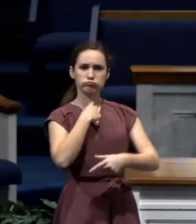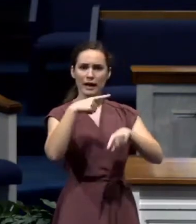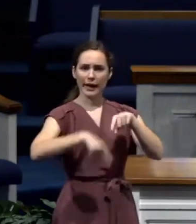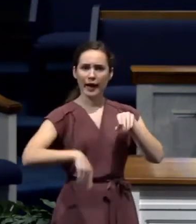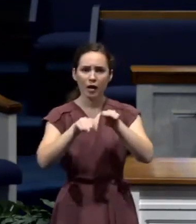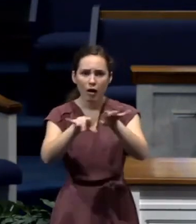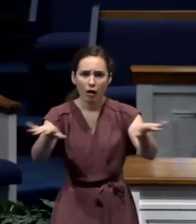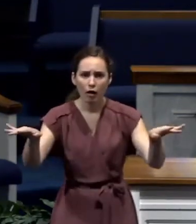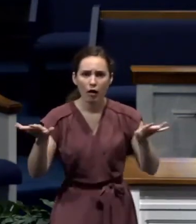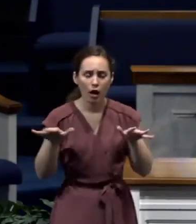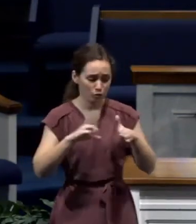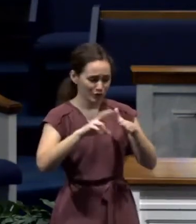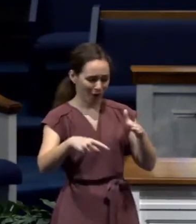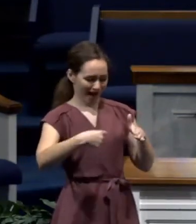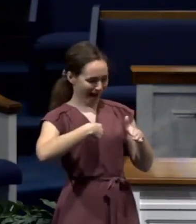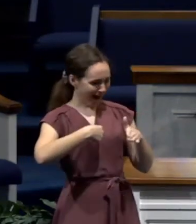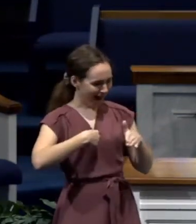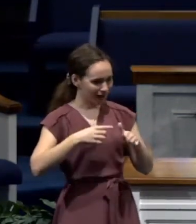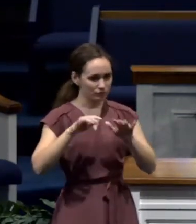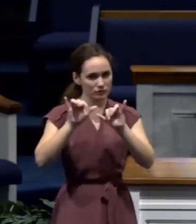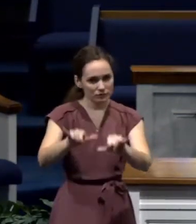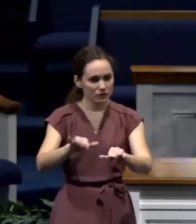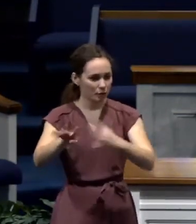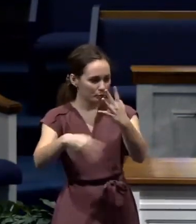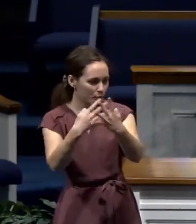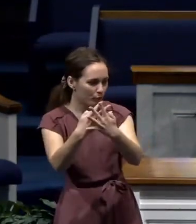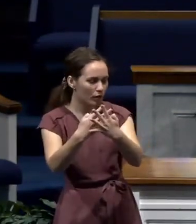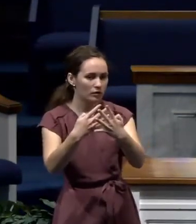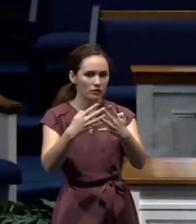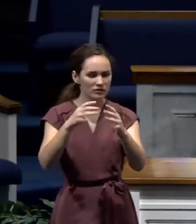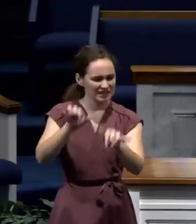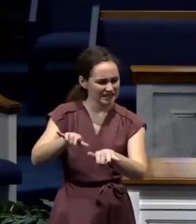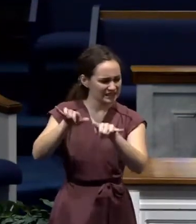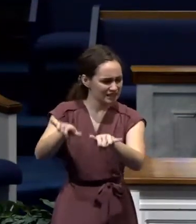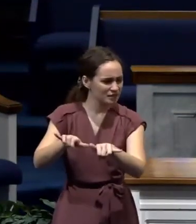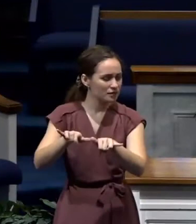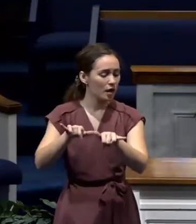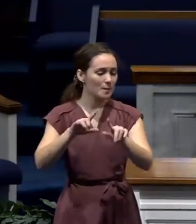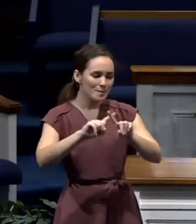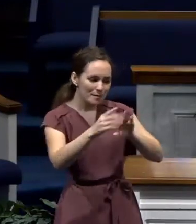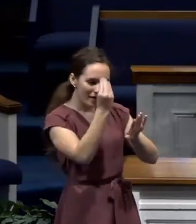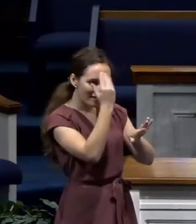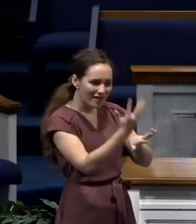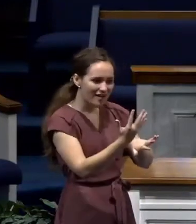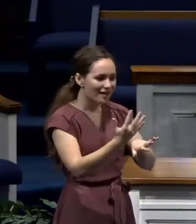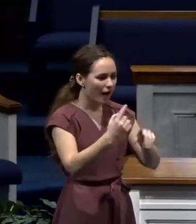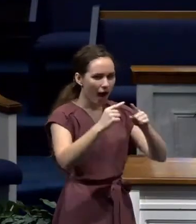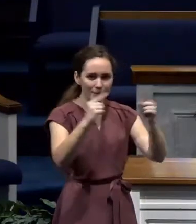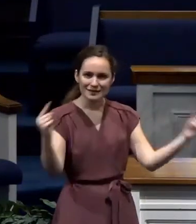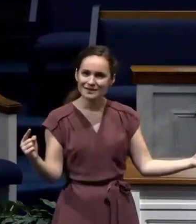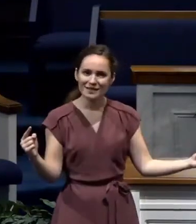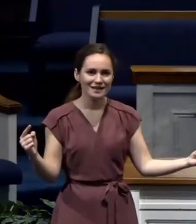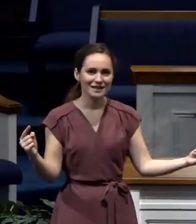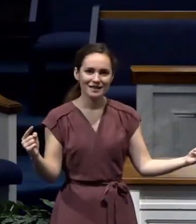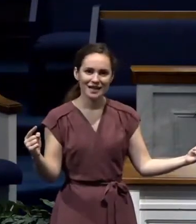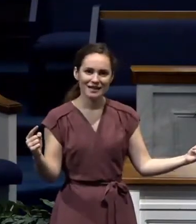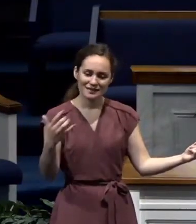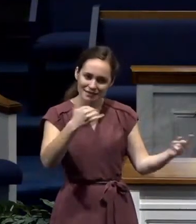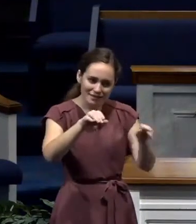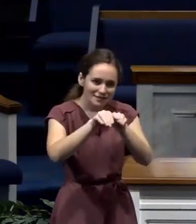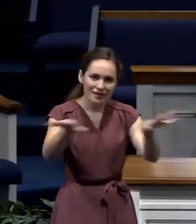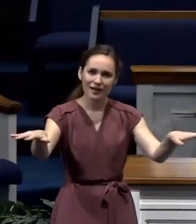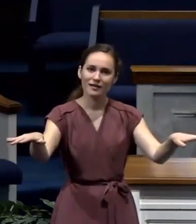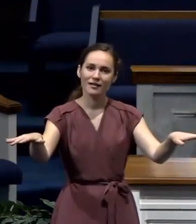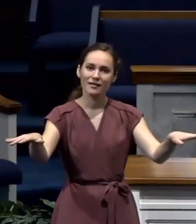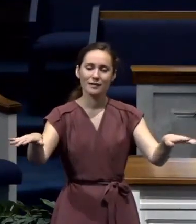I'm in prison, I'm in this circumstance, I've got news for you. It's the exact opposite. And so Paul is